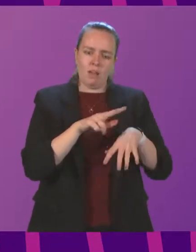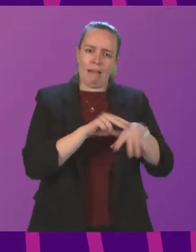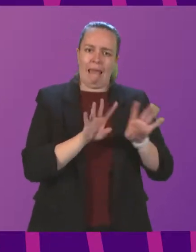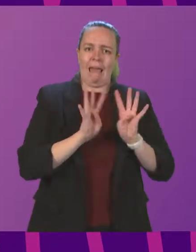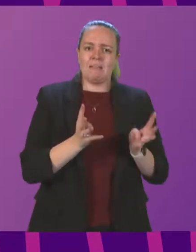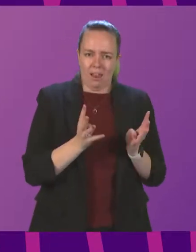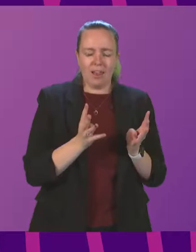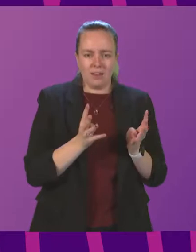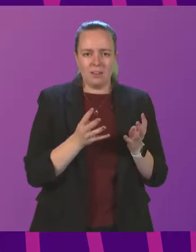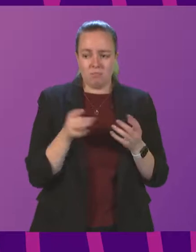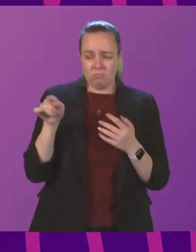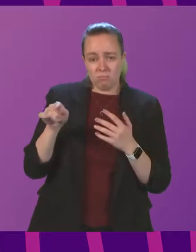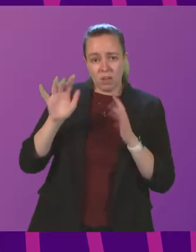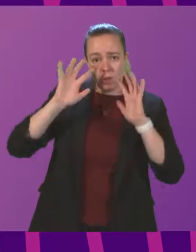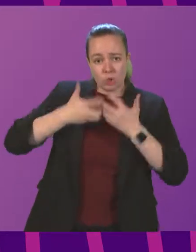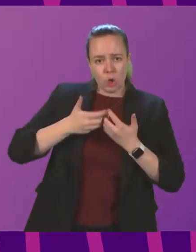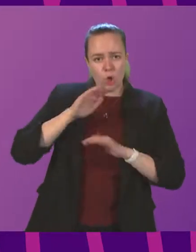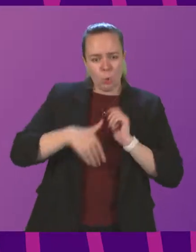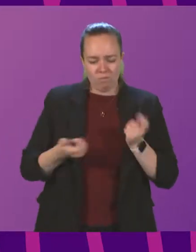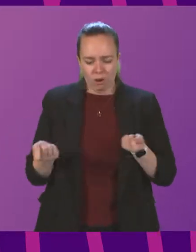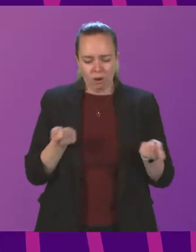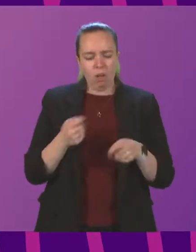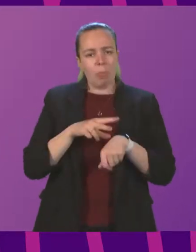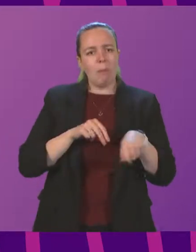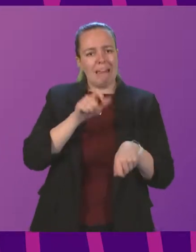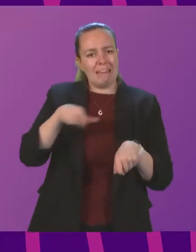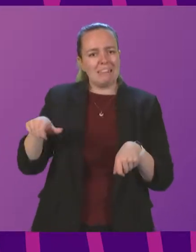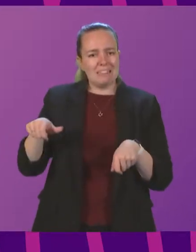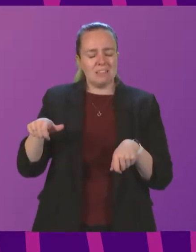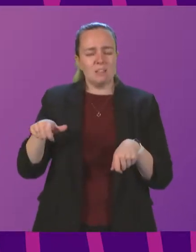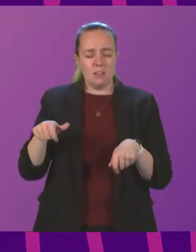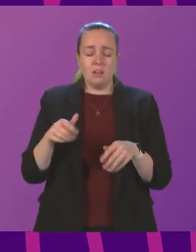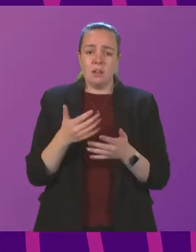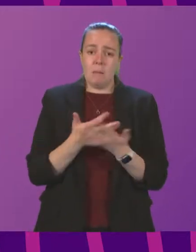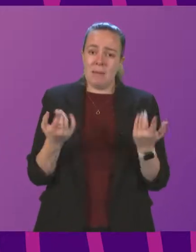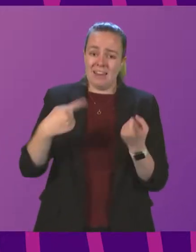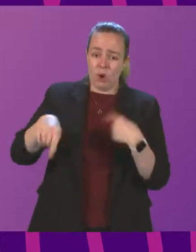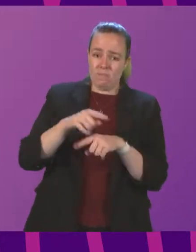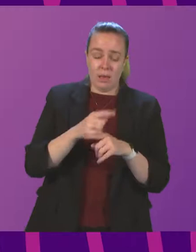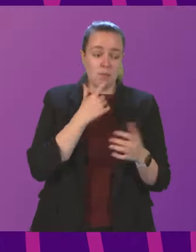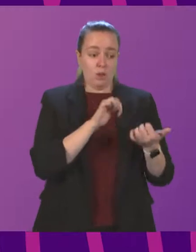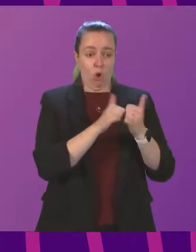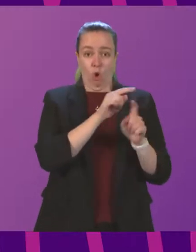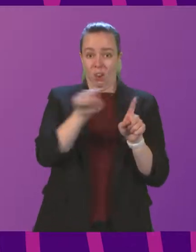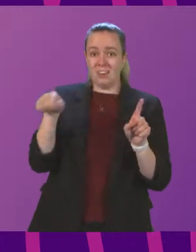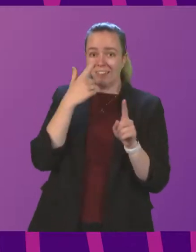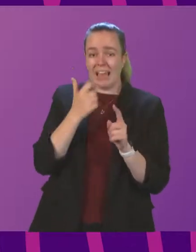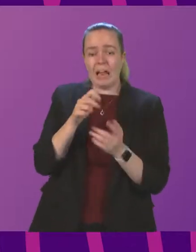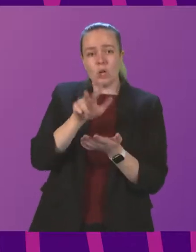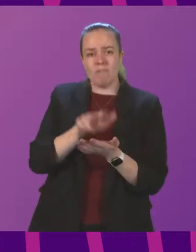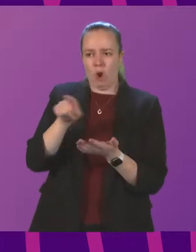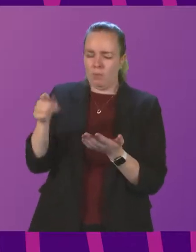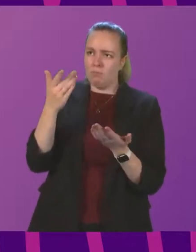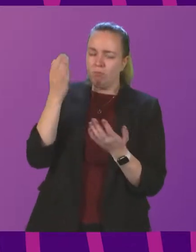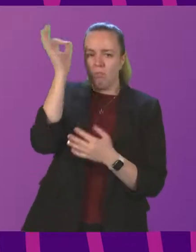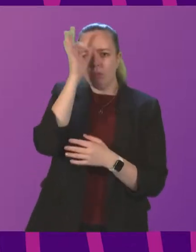or not he has any concerns about the conduct of the officers involved, many of whom, as colleagues in the chamber can confirm, did not seem to know what was